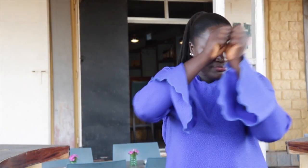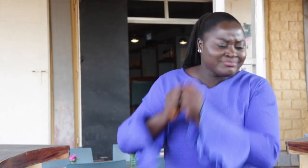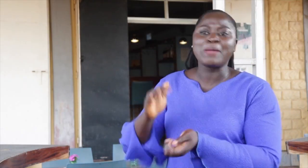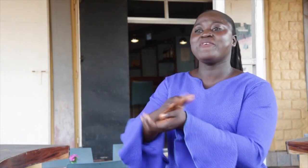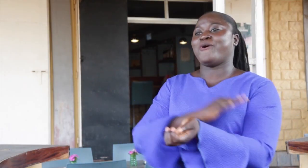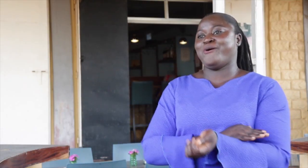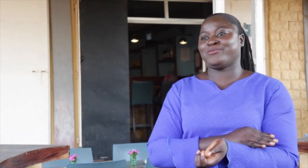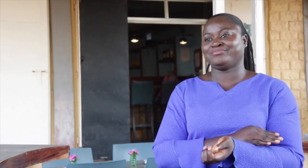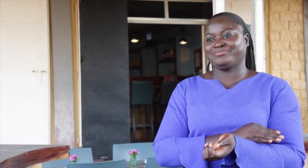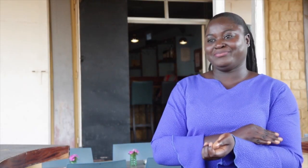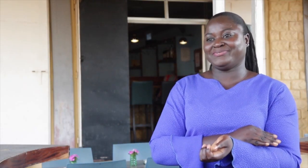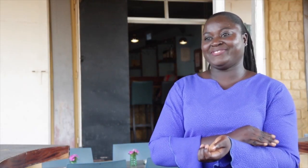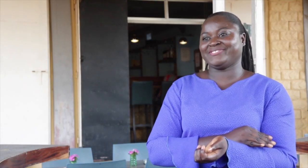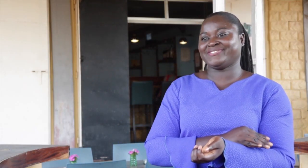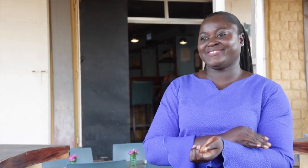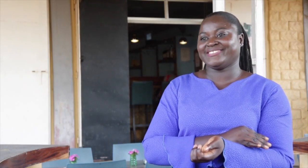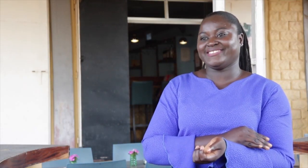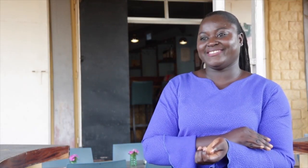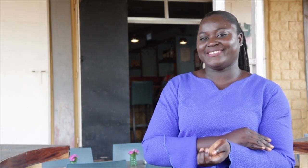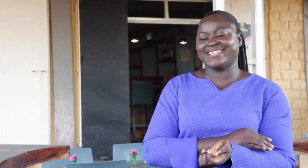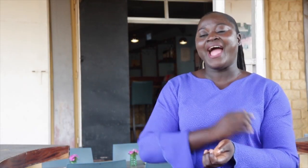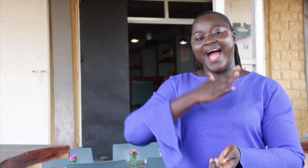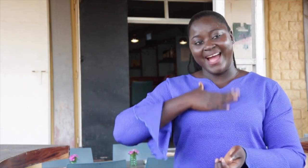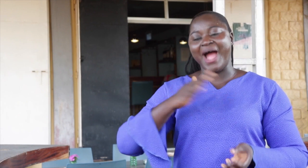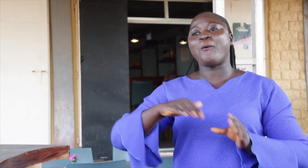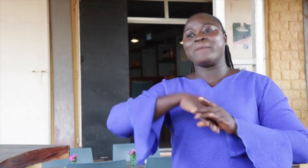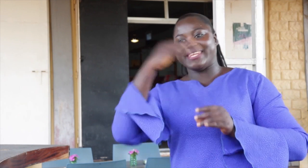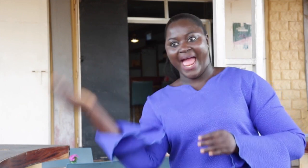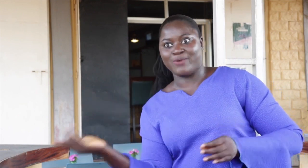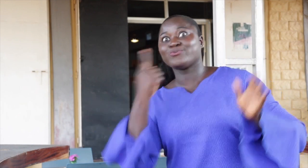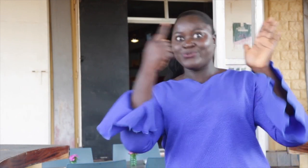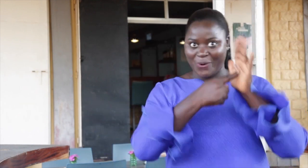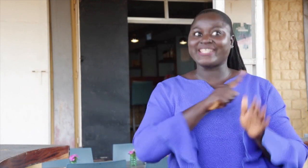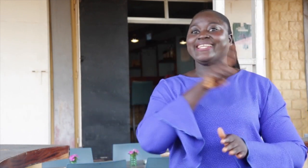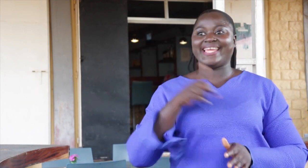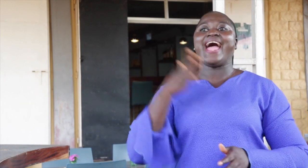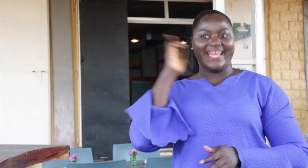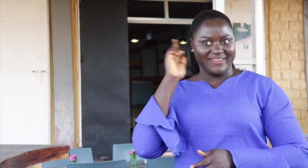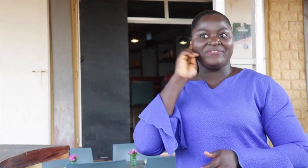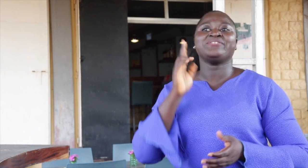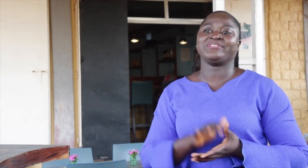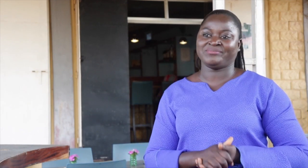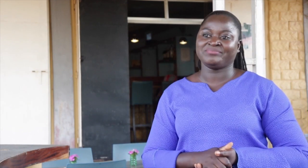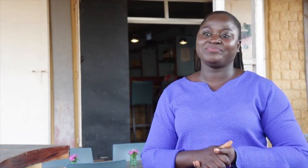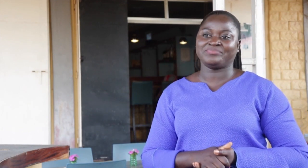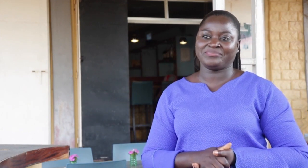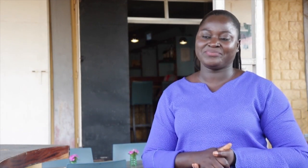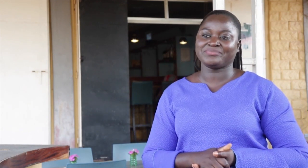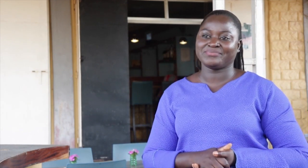people with deaf who used to hide their children before are coming out to show their children to me, to tell me,